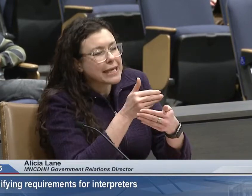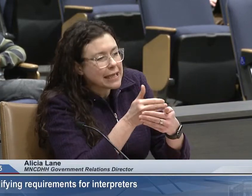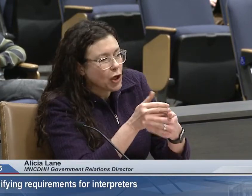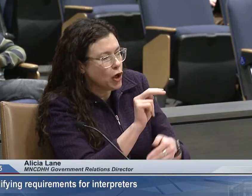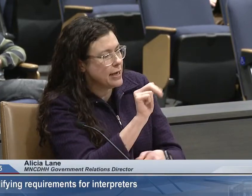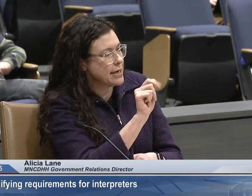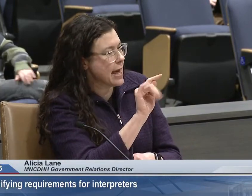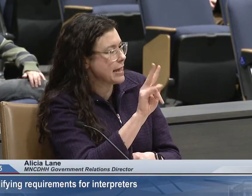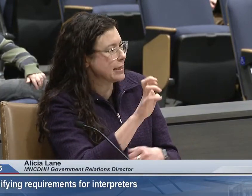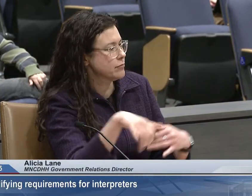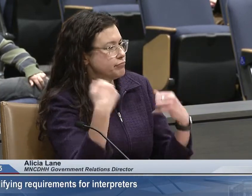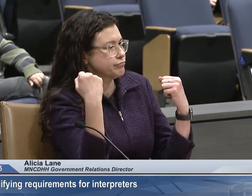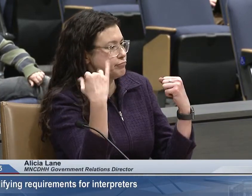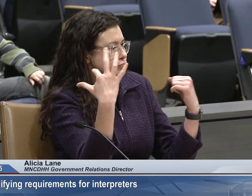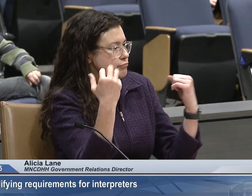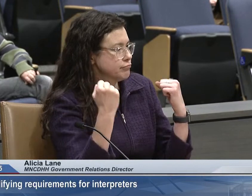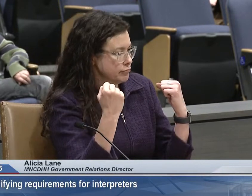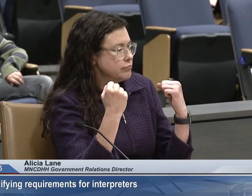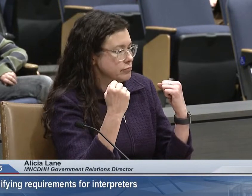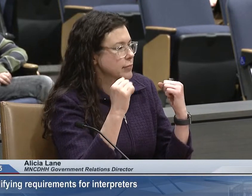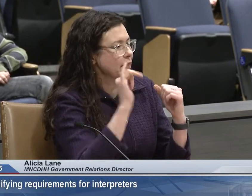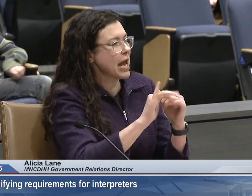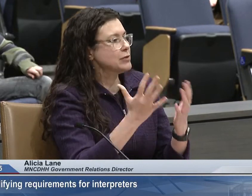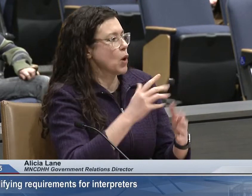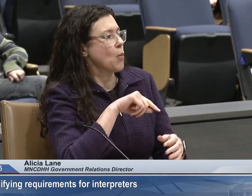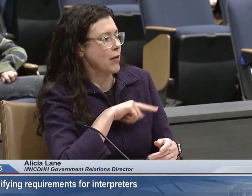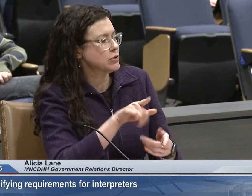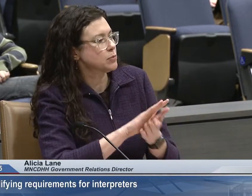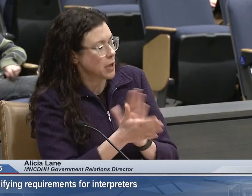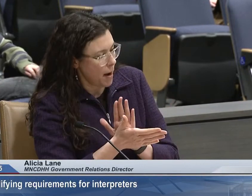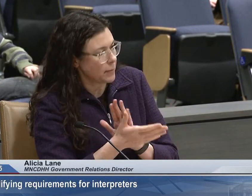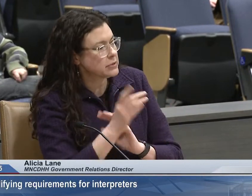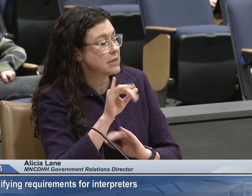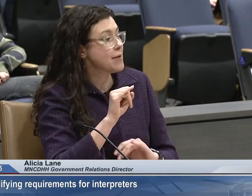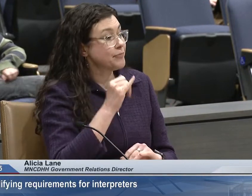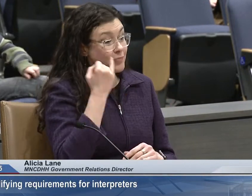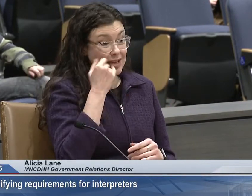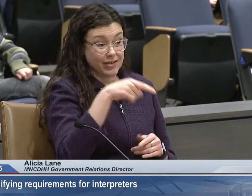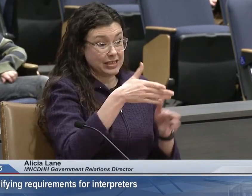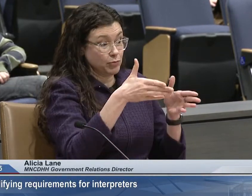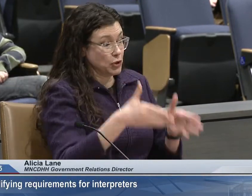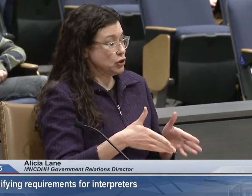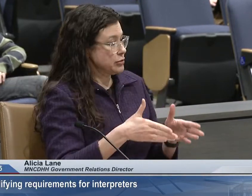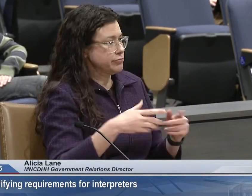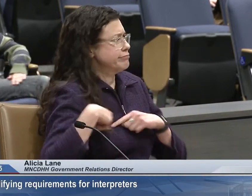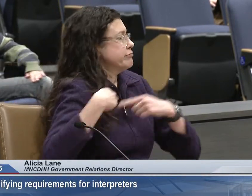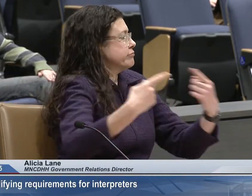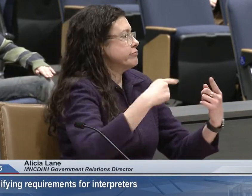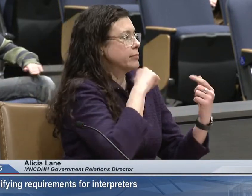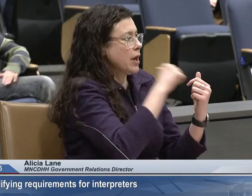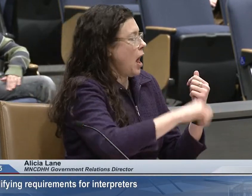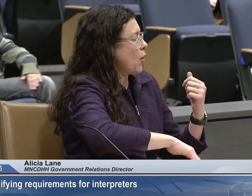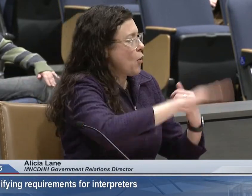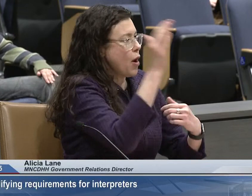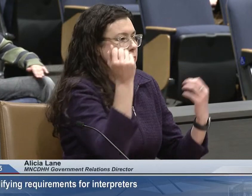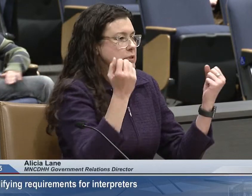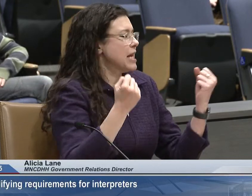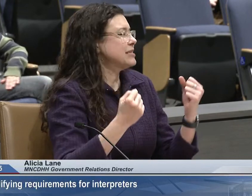They have to have either native or near-native American Sign Language capability, as well as having a hearing loss.